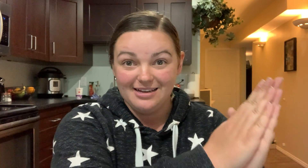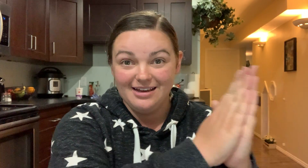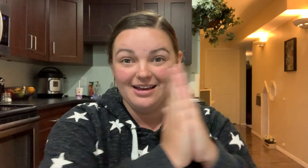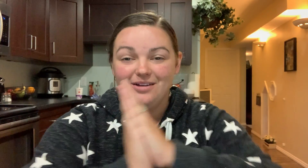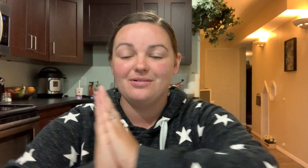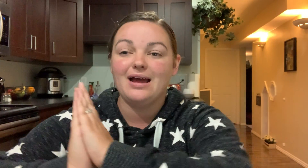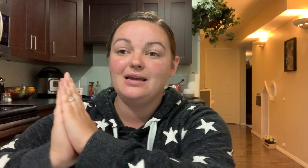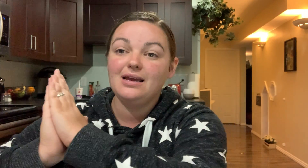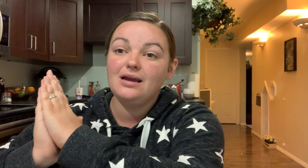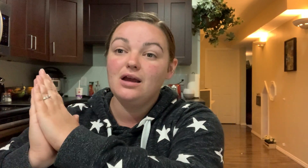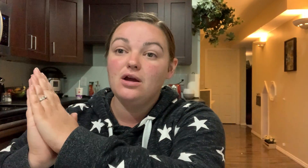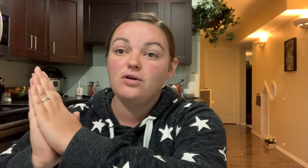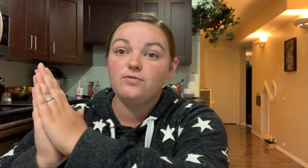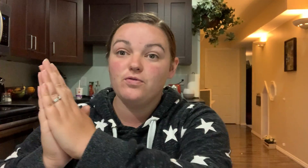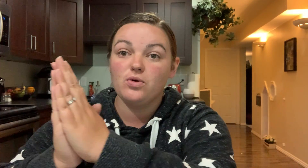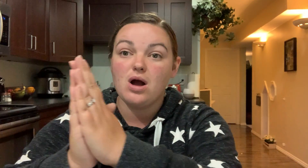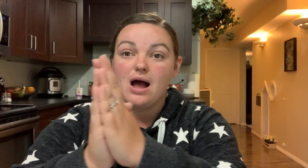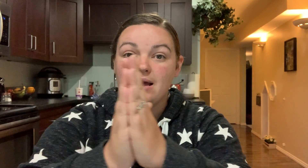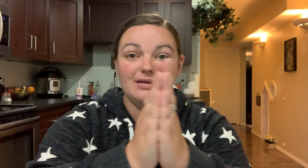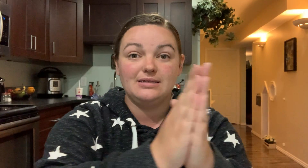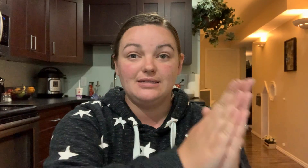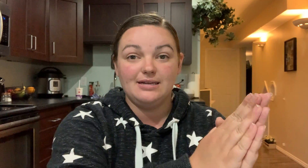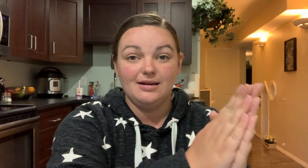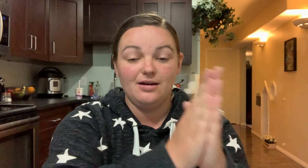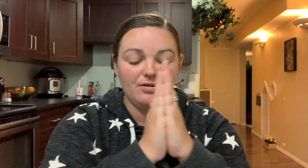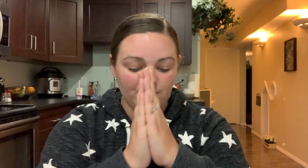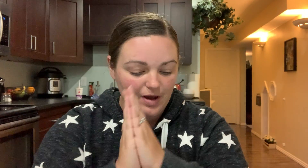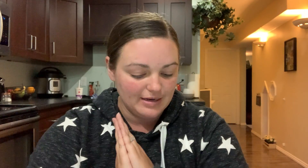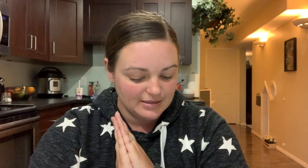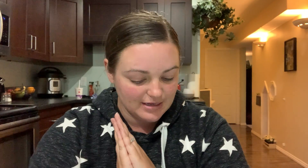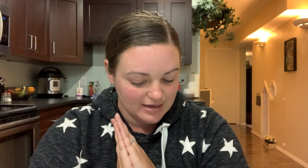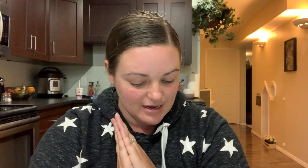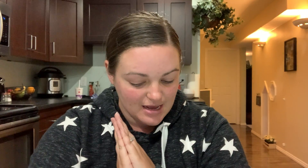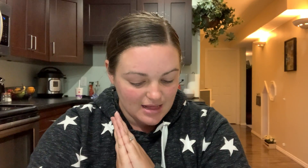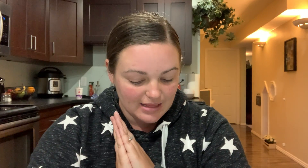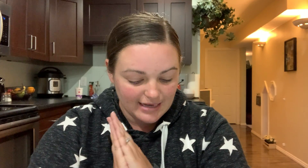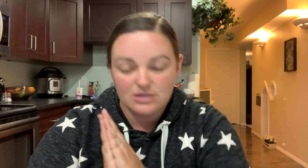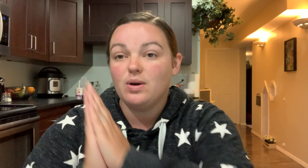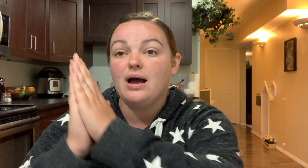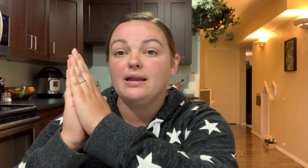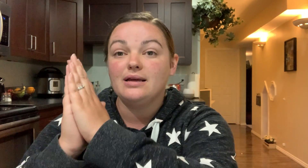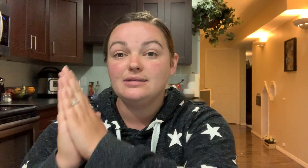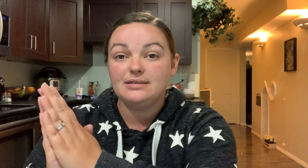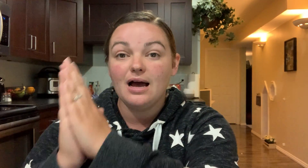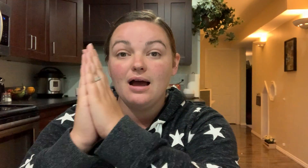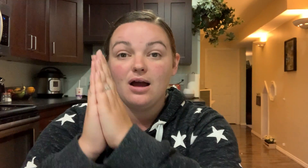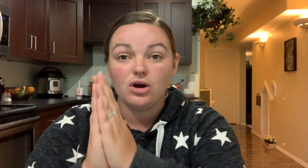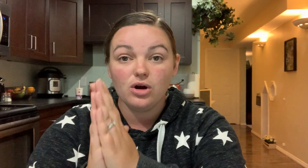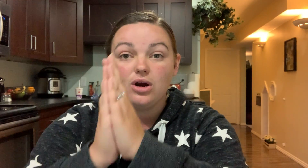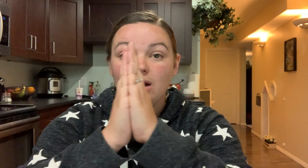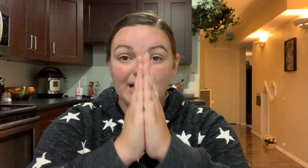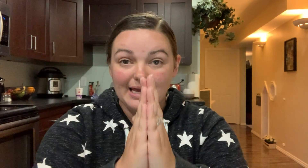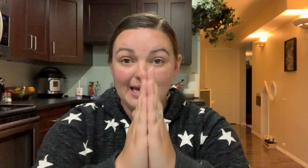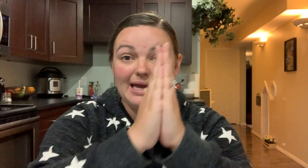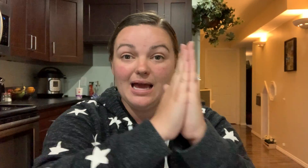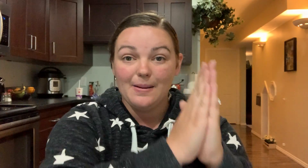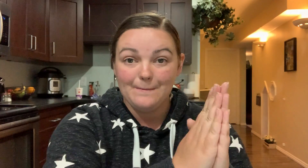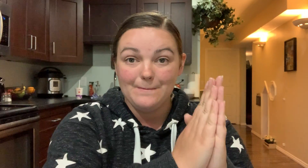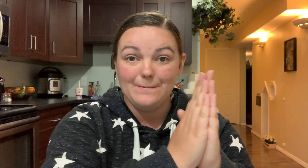ready front front last one d r e m